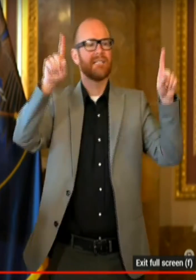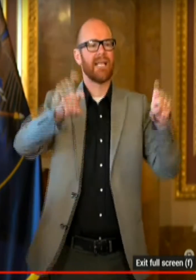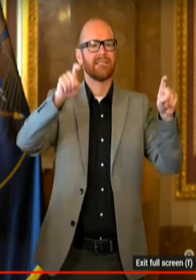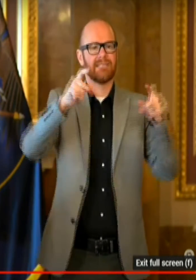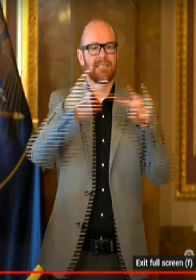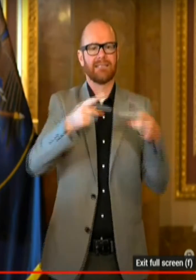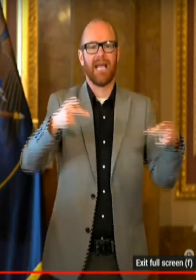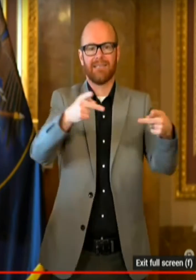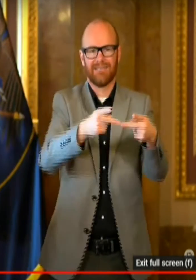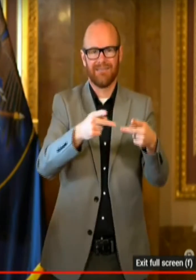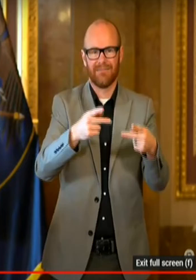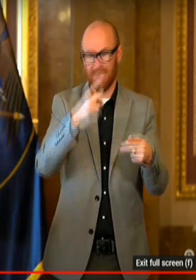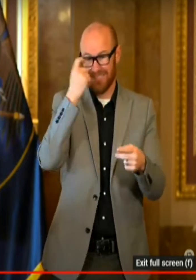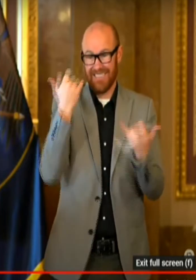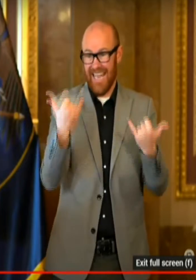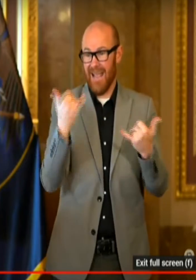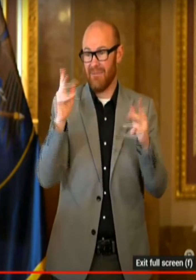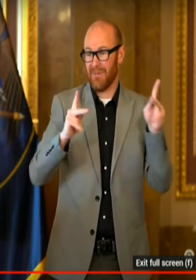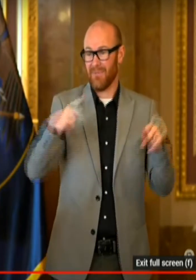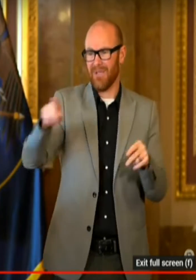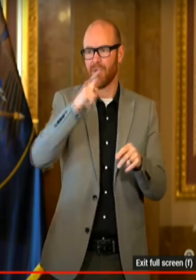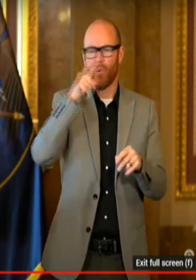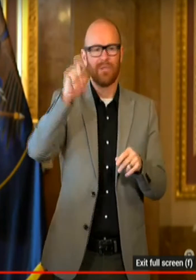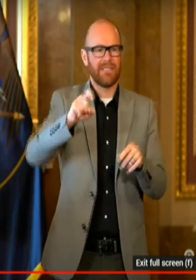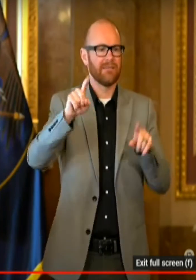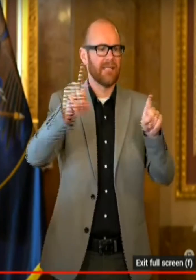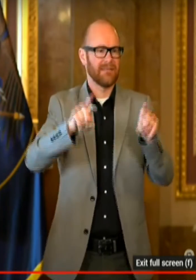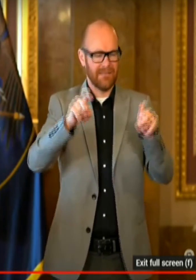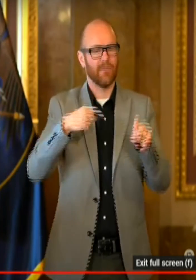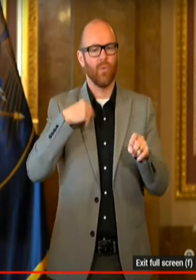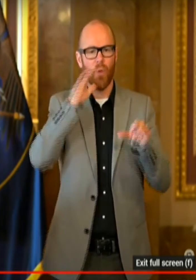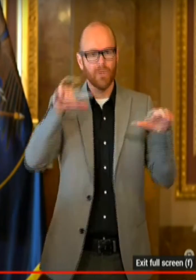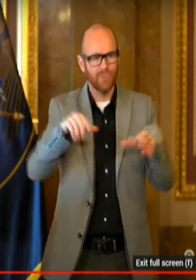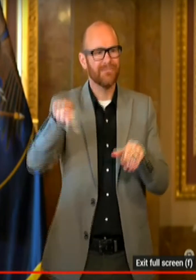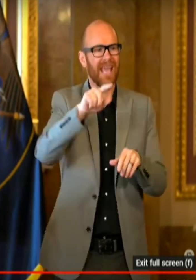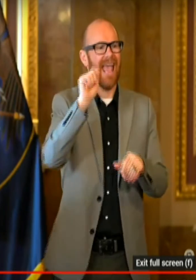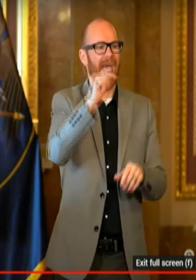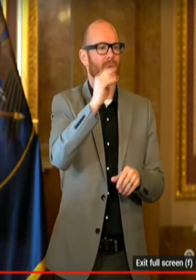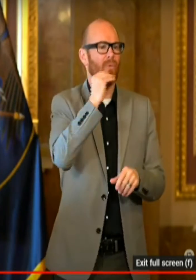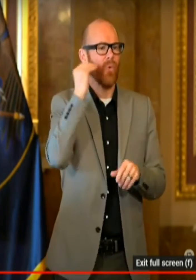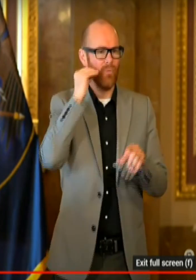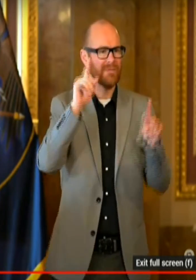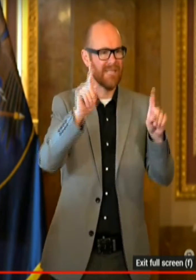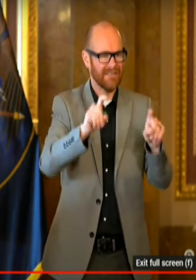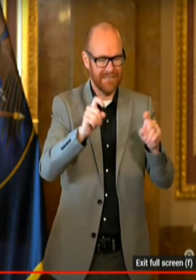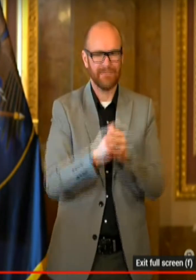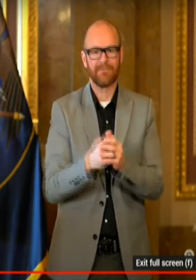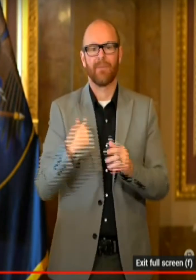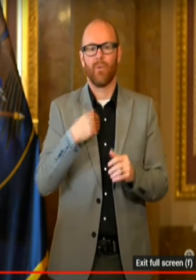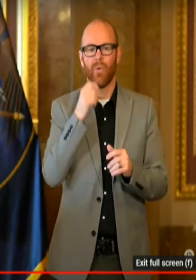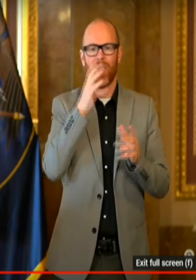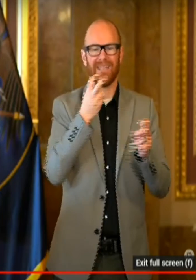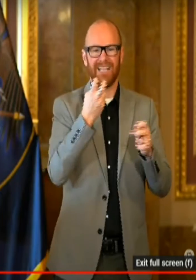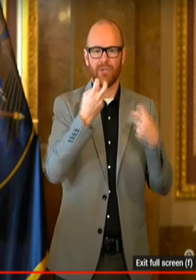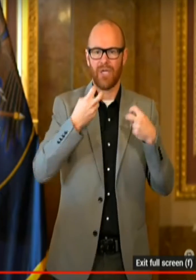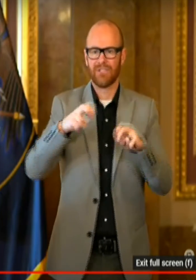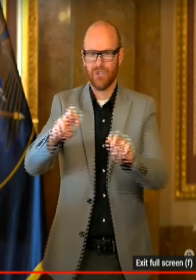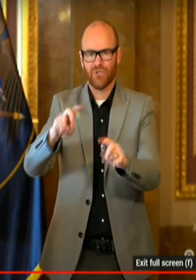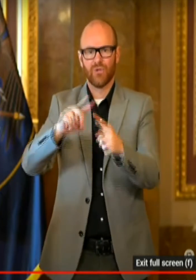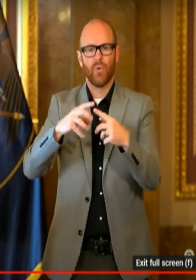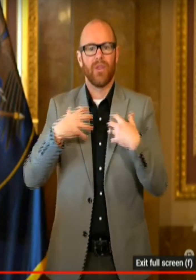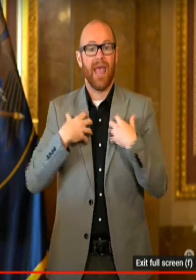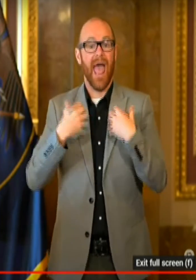when there's nobody that needs testing, right? We will do that at home. We will be transitioning to a health care model so that